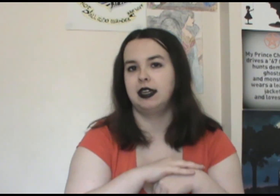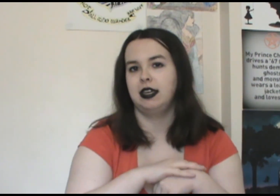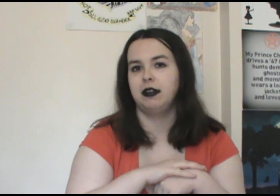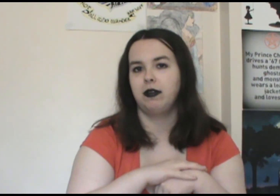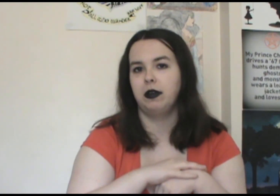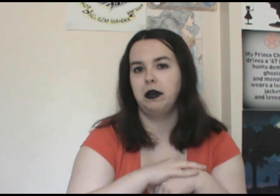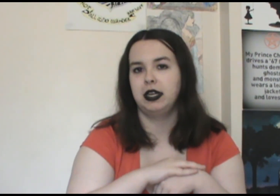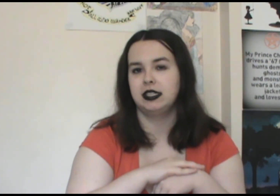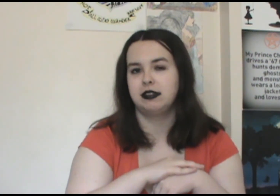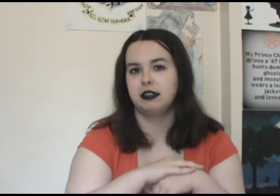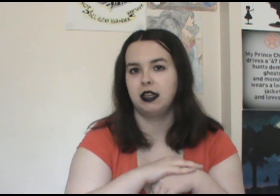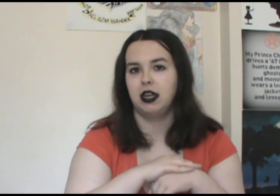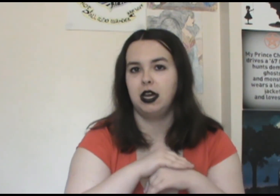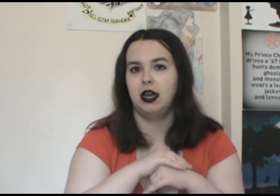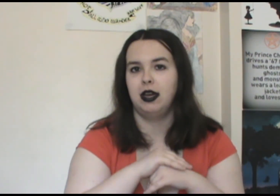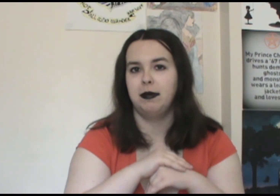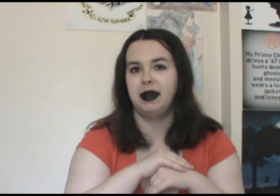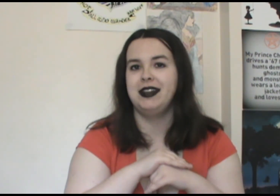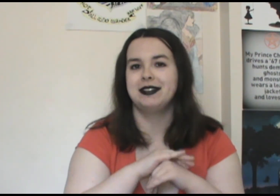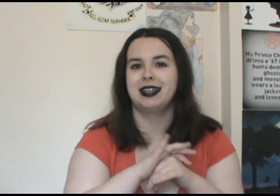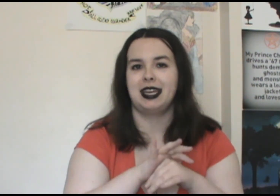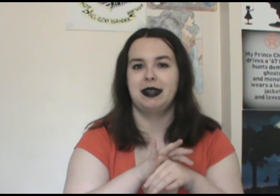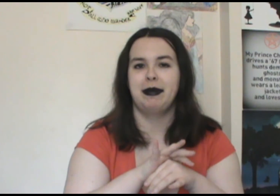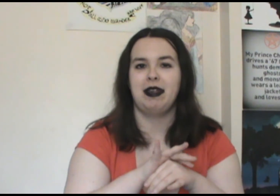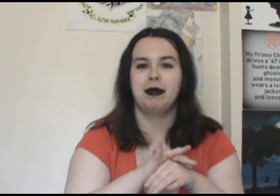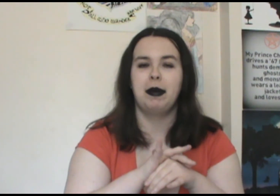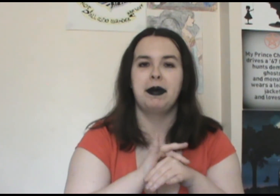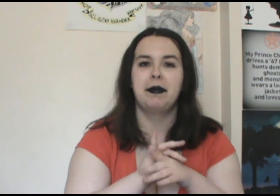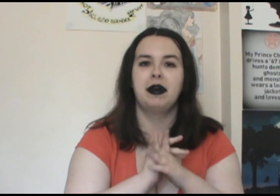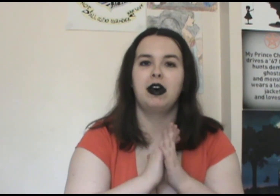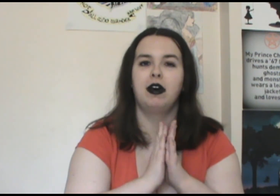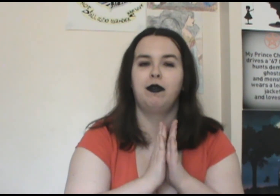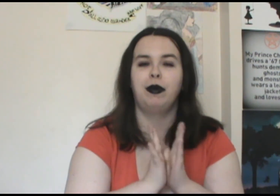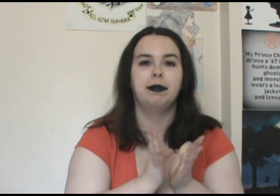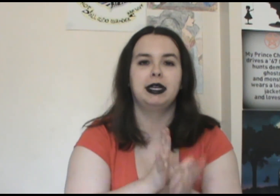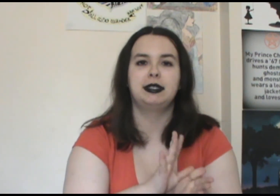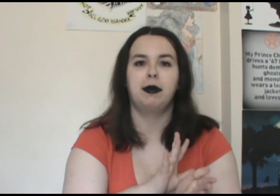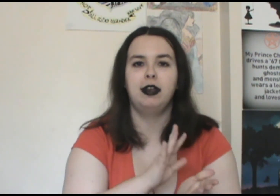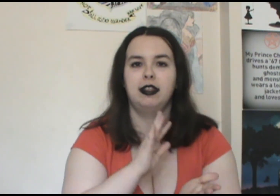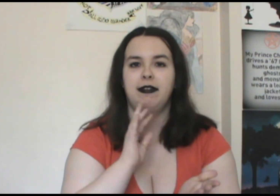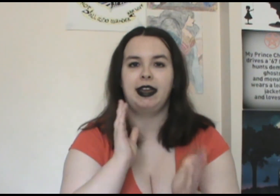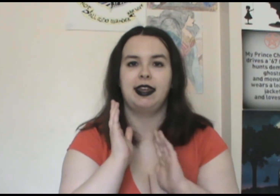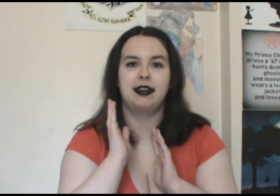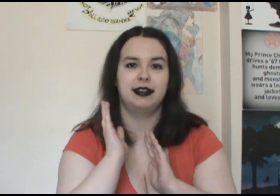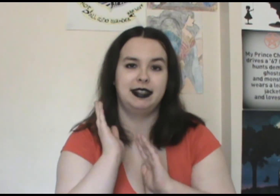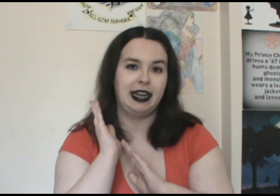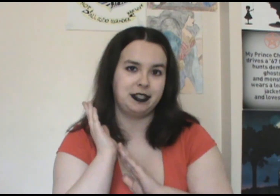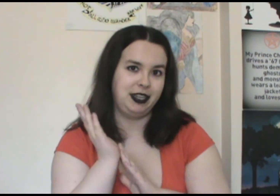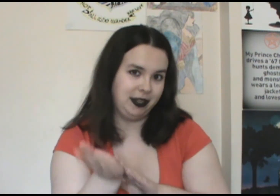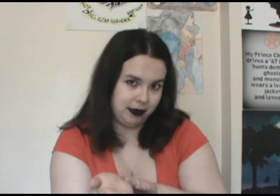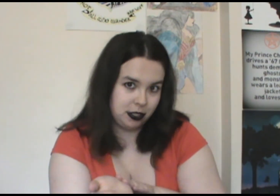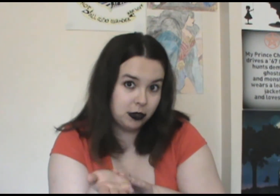kill Farouk is uh by using like the math problem of 1 plus 1 and the fact that it doesn't actually equal 2.